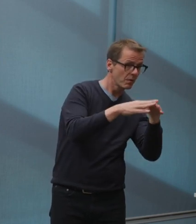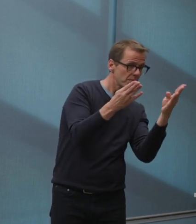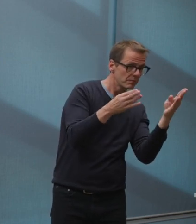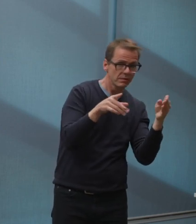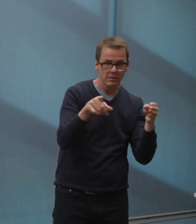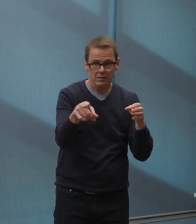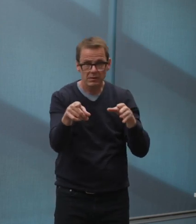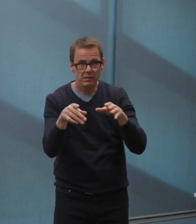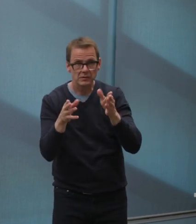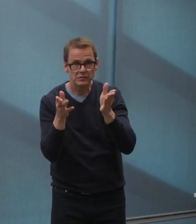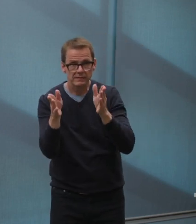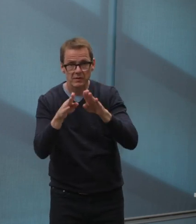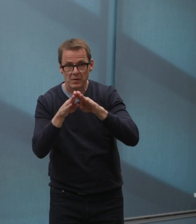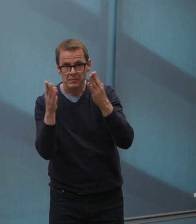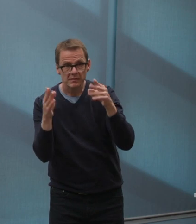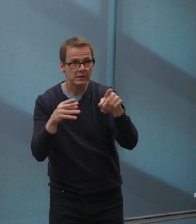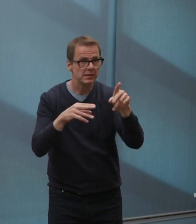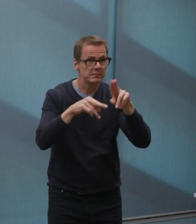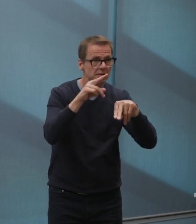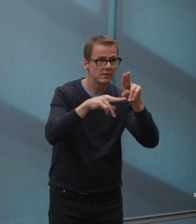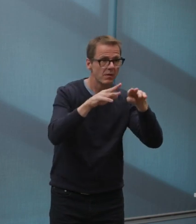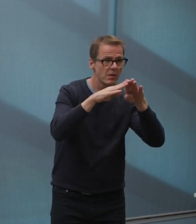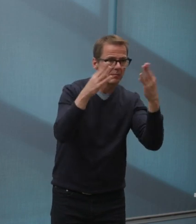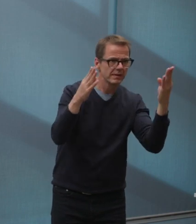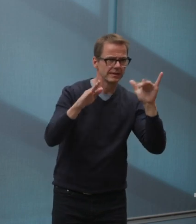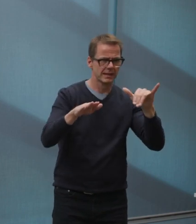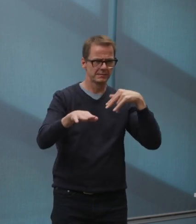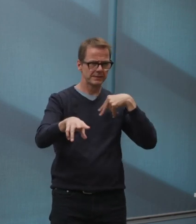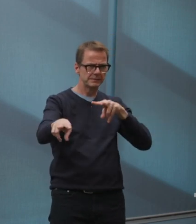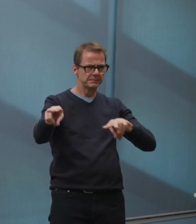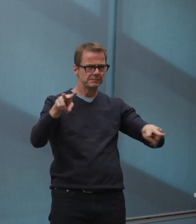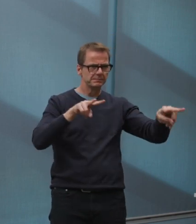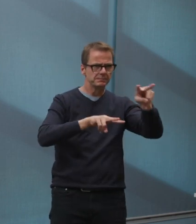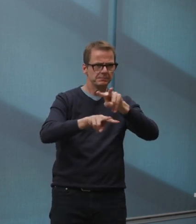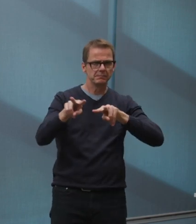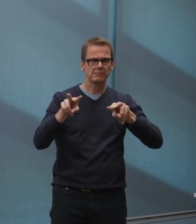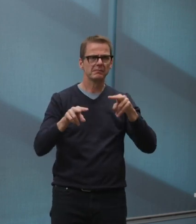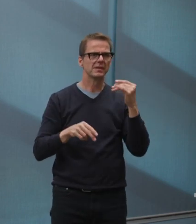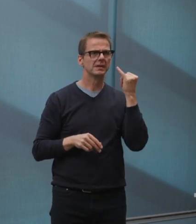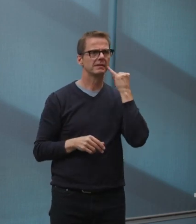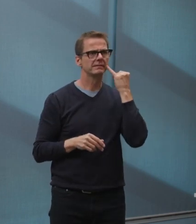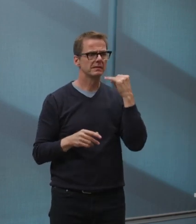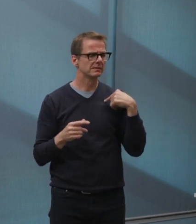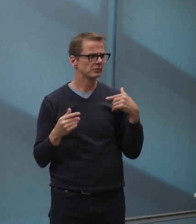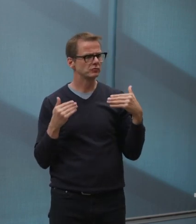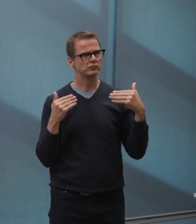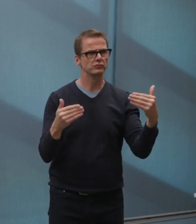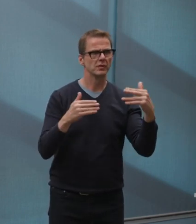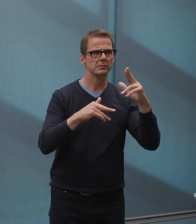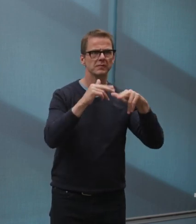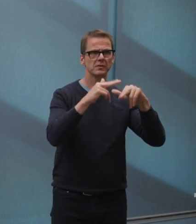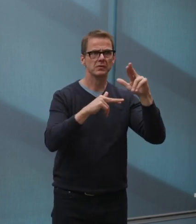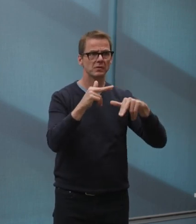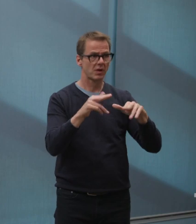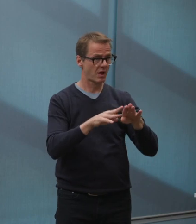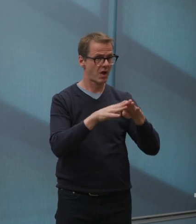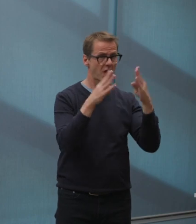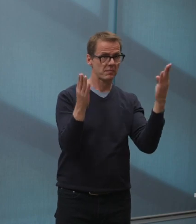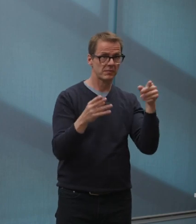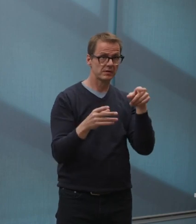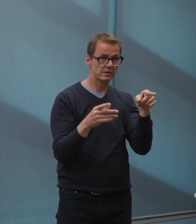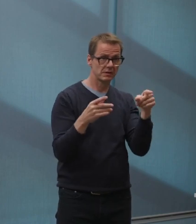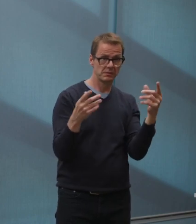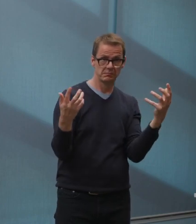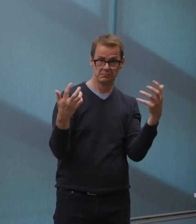relaunch while still complying with the provincial health orders? Can we afford to relaunch given some of the new economic realities we're